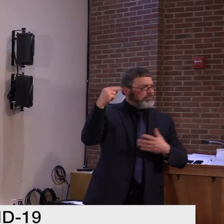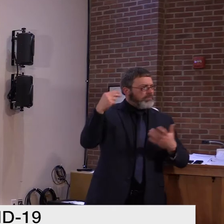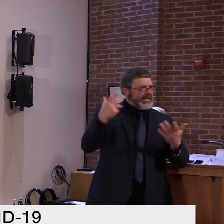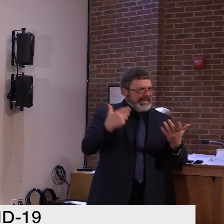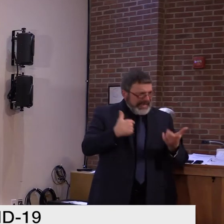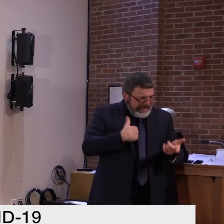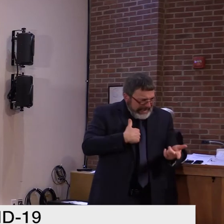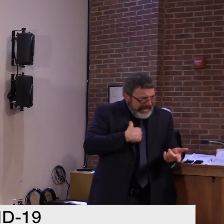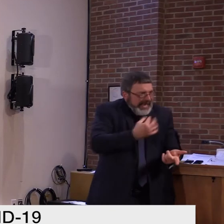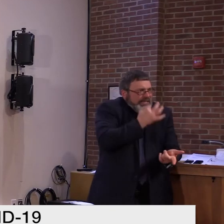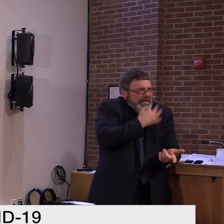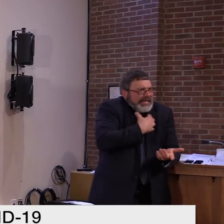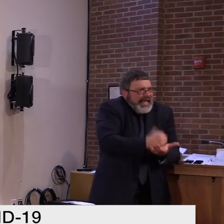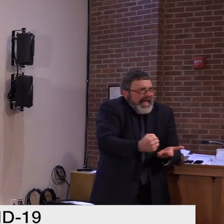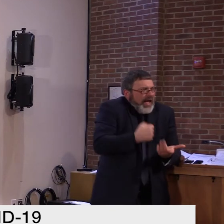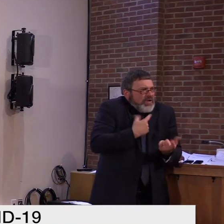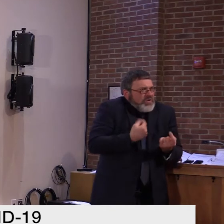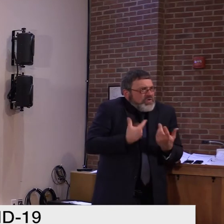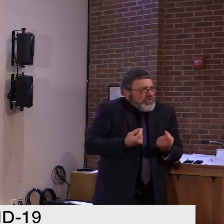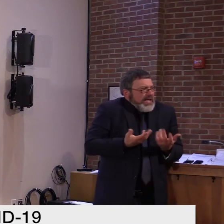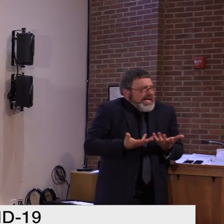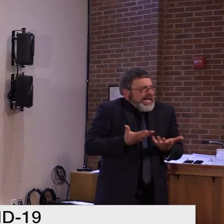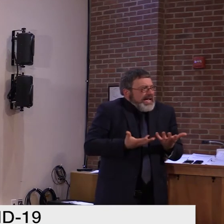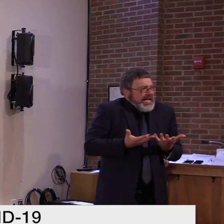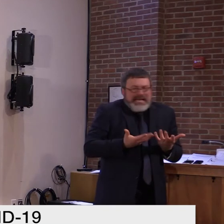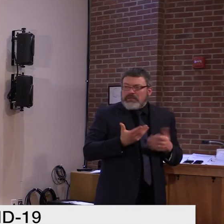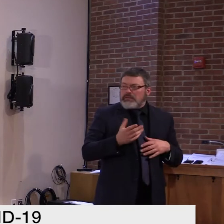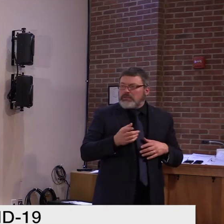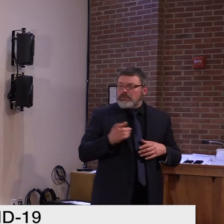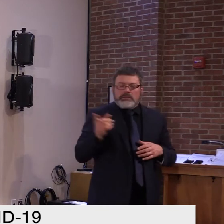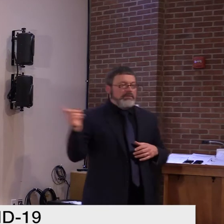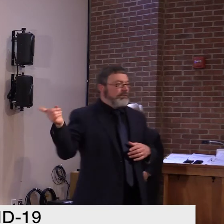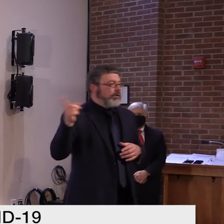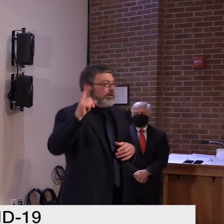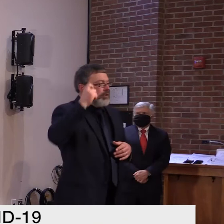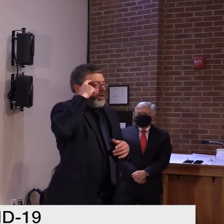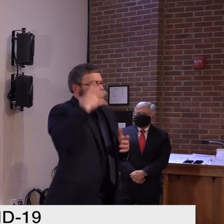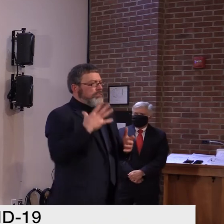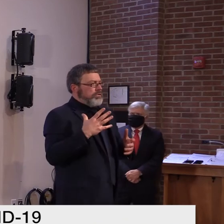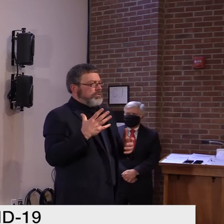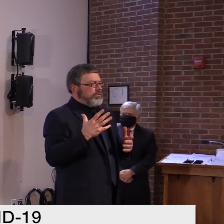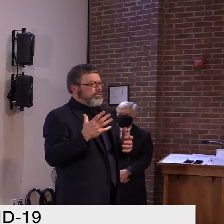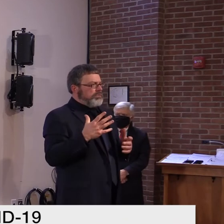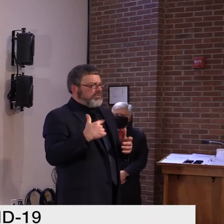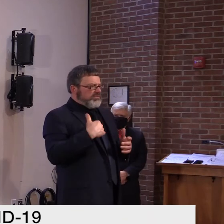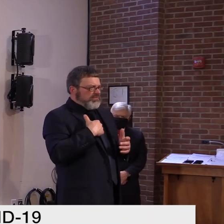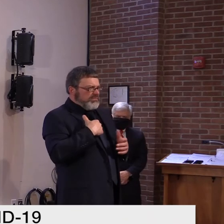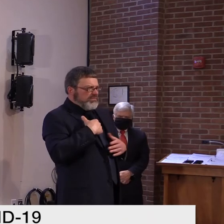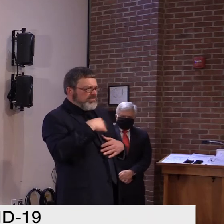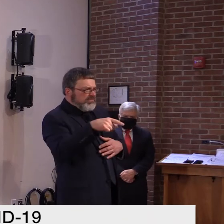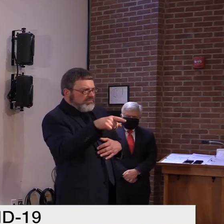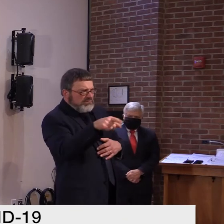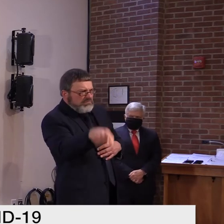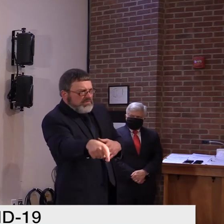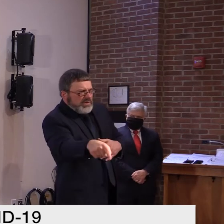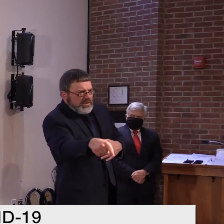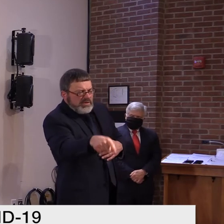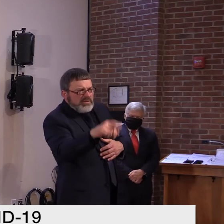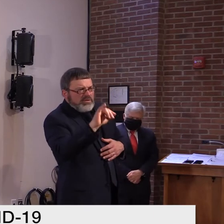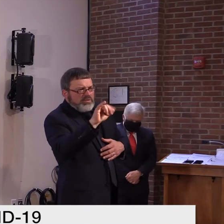might be on the line, Secretary Moore. We do have provisions for getting some fuel through at